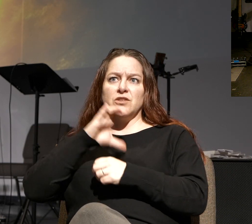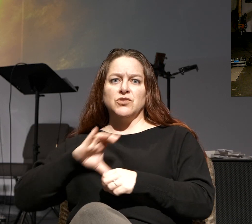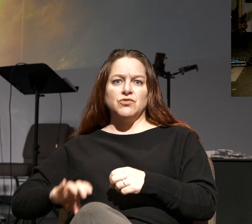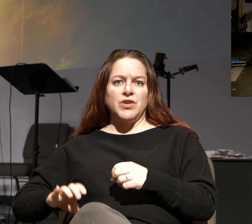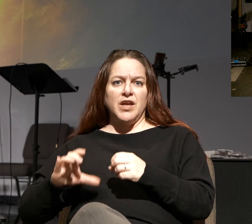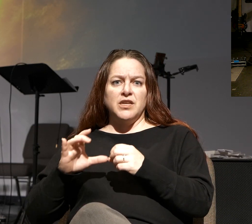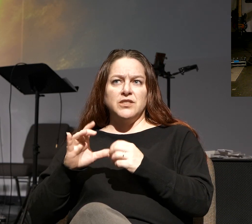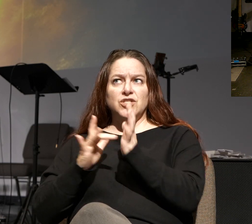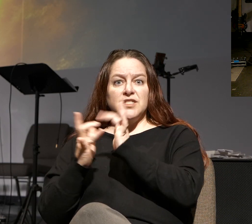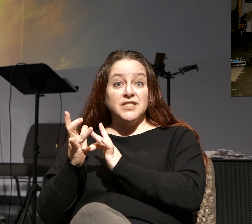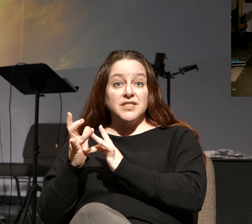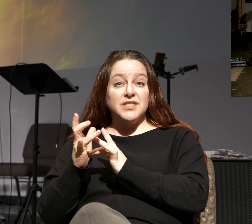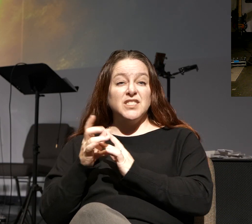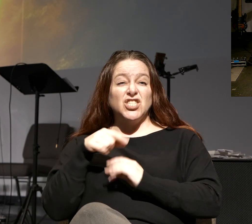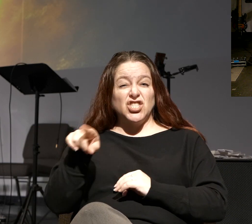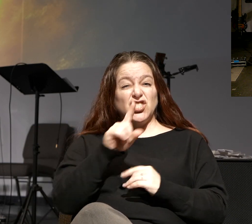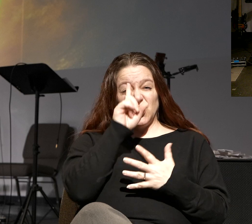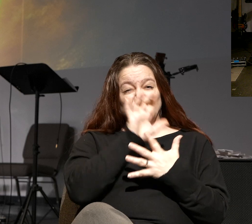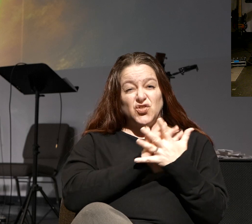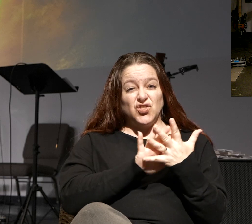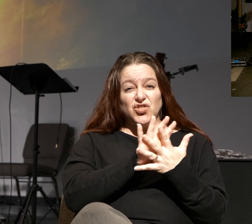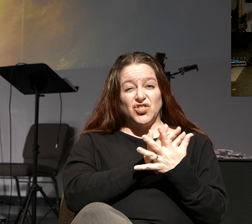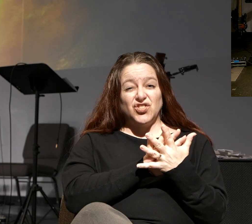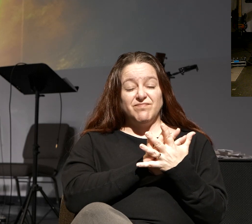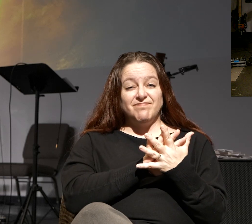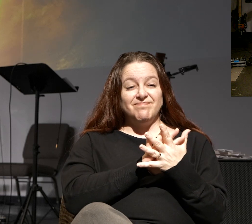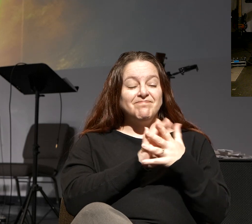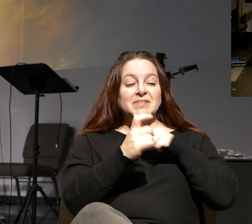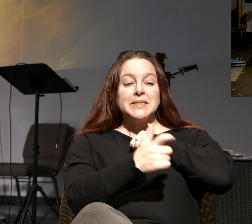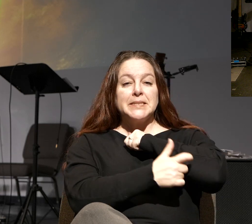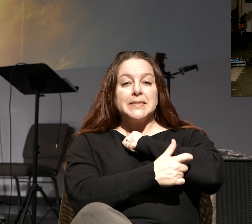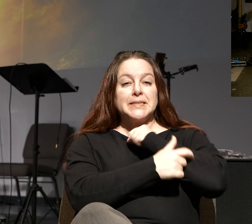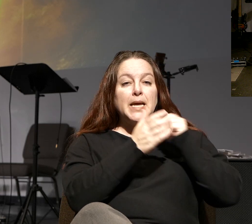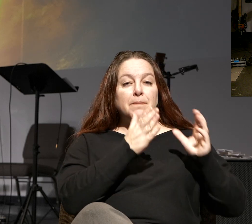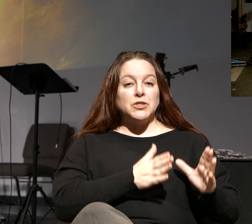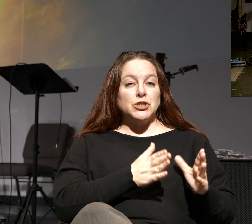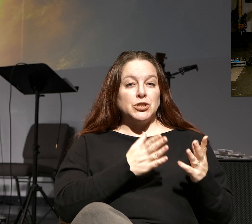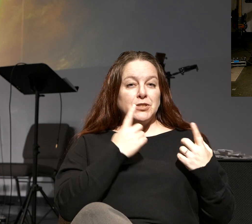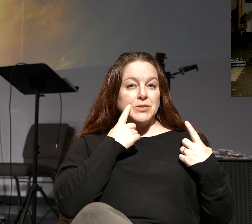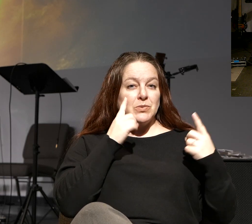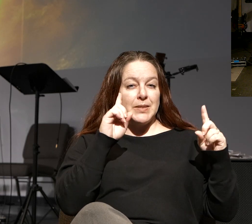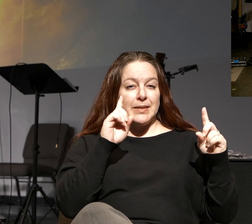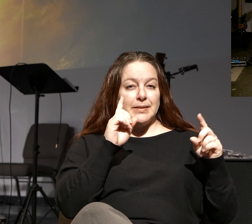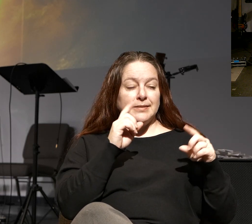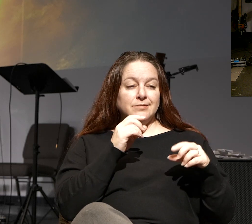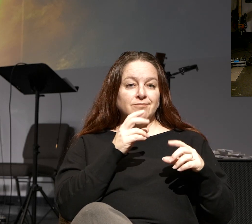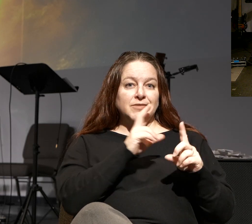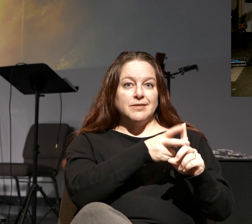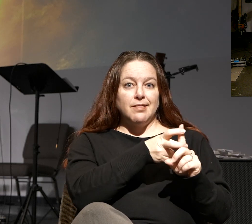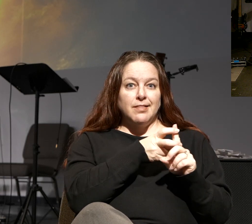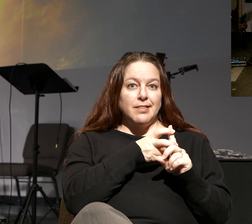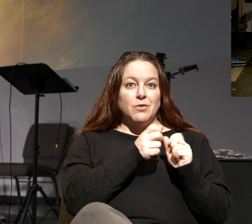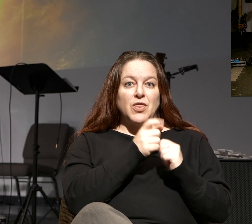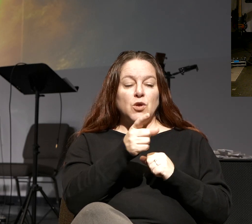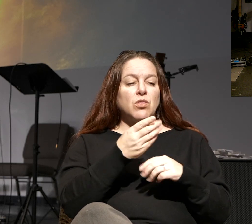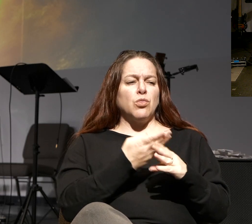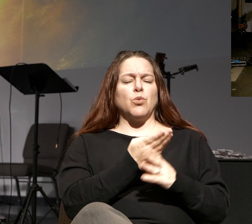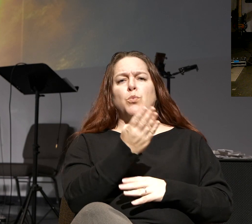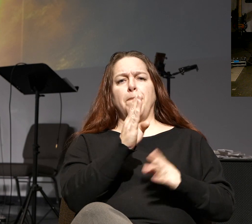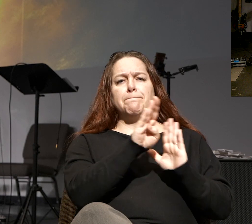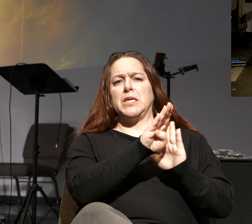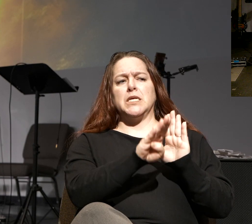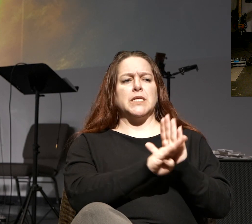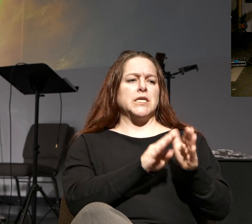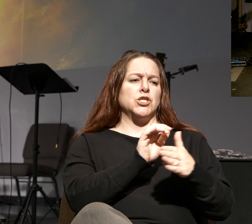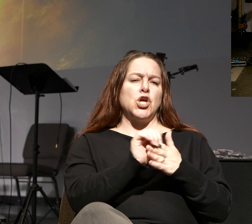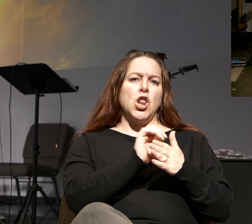Jesus, you're delusional. The tempter is working you through the billion-dollar industry of